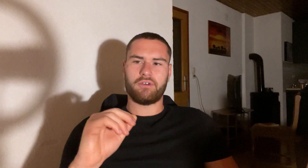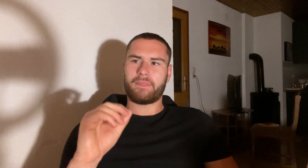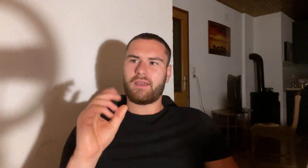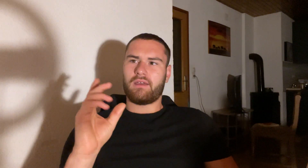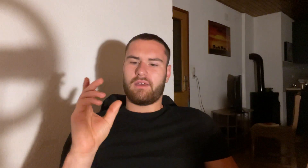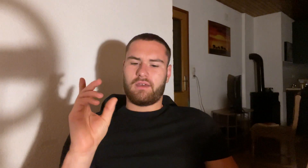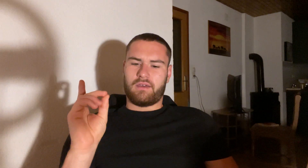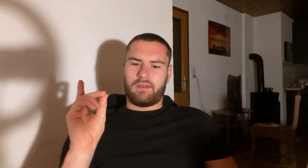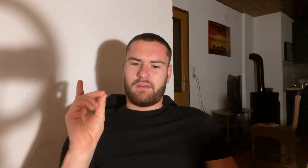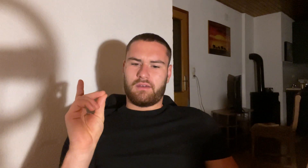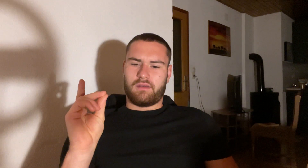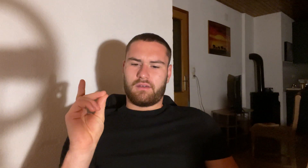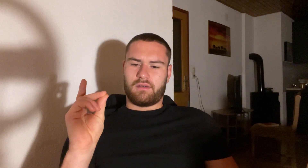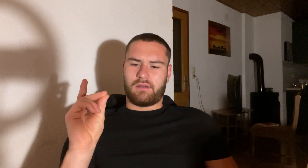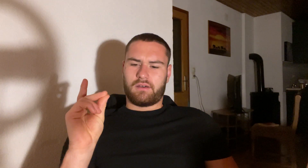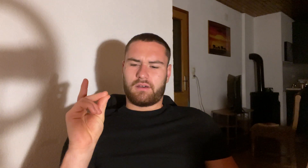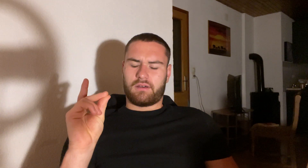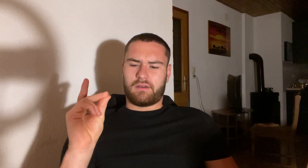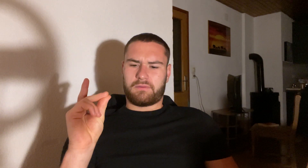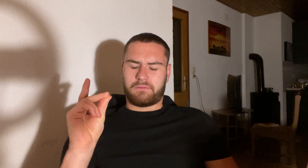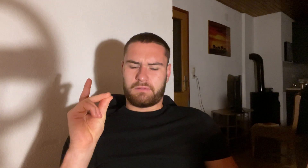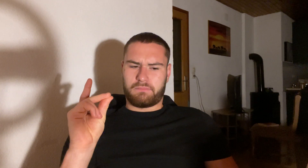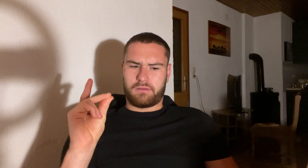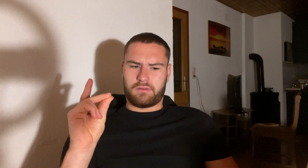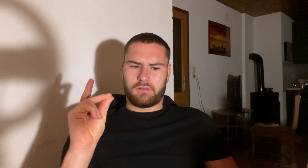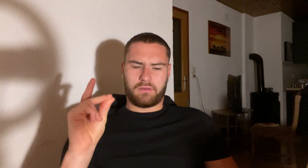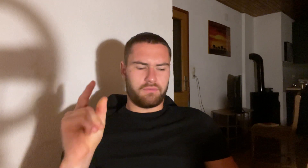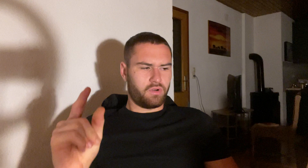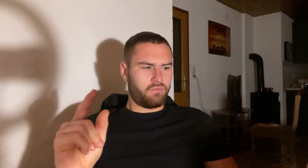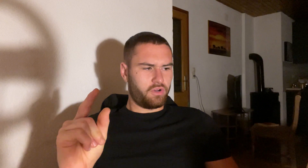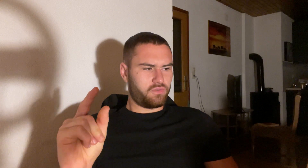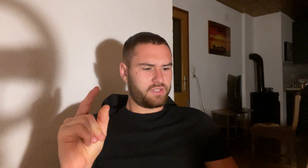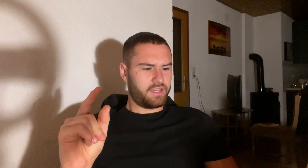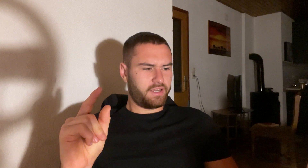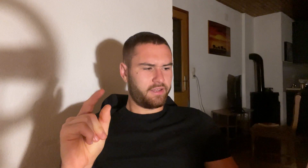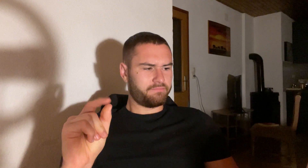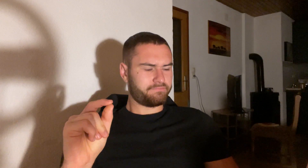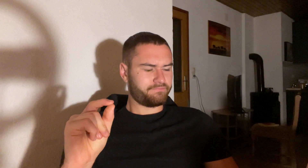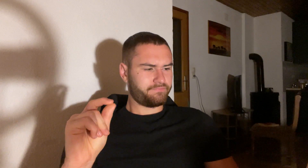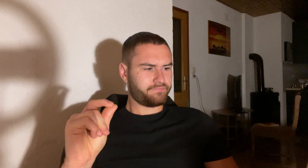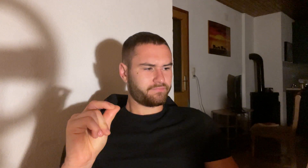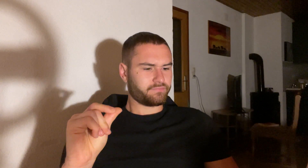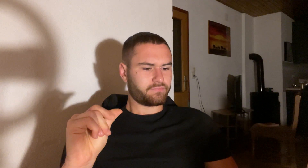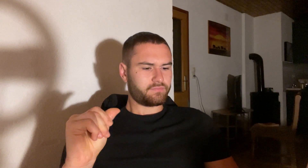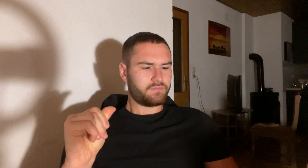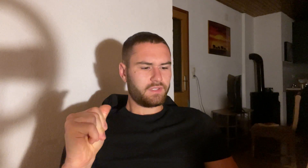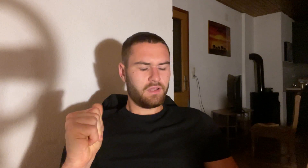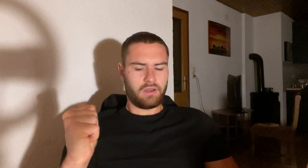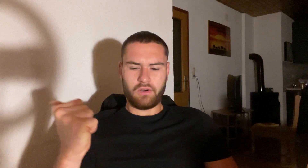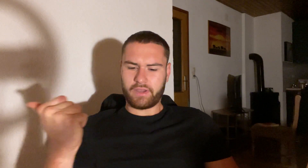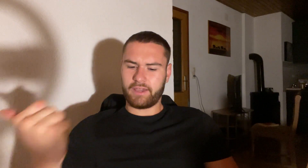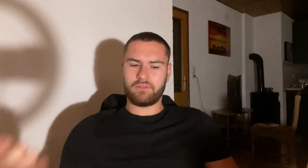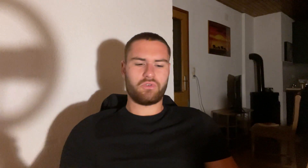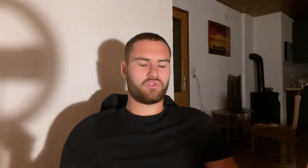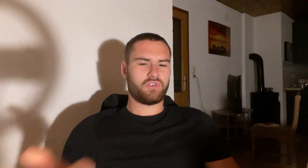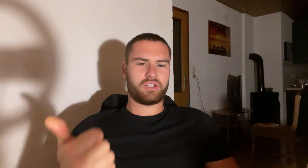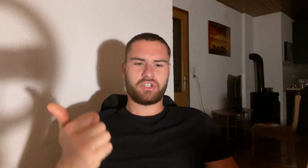what I wanted to say again okay no stretching